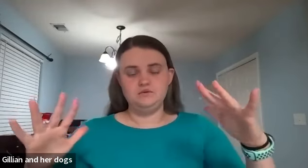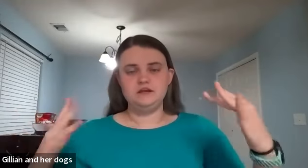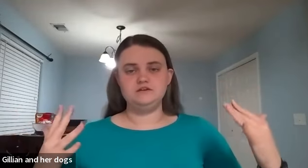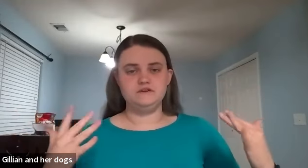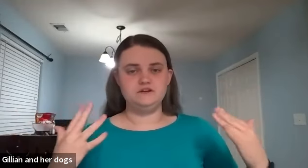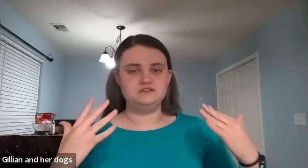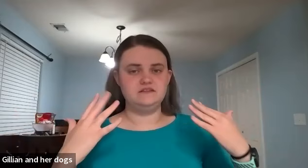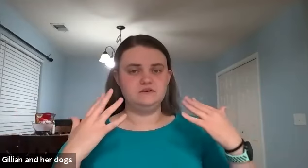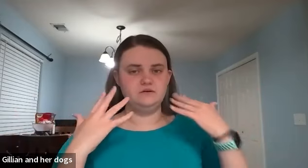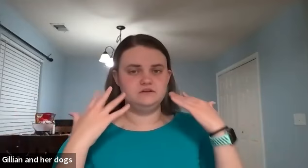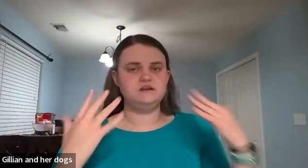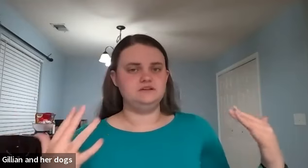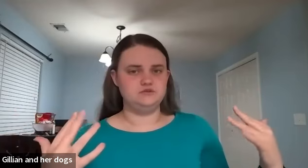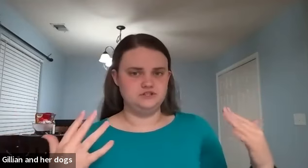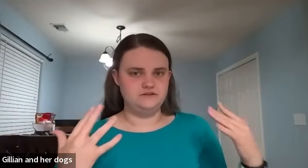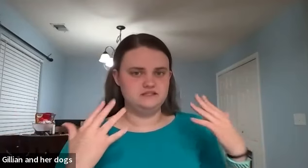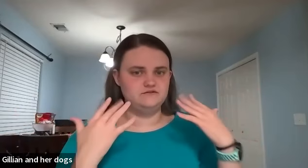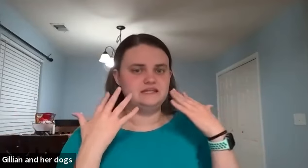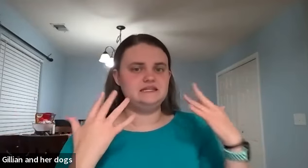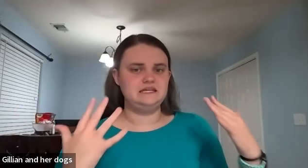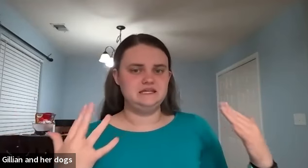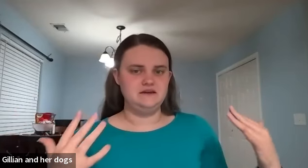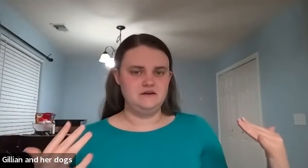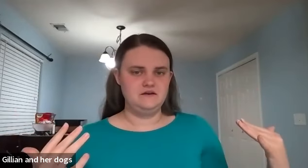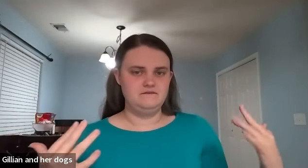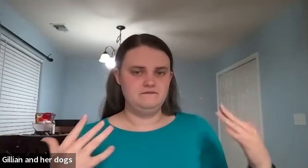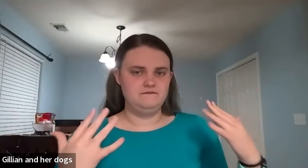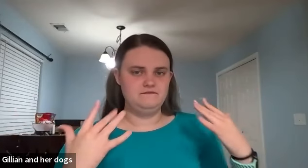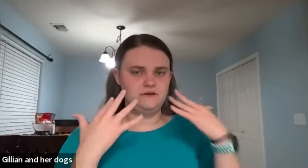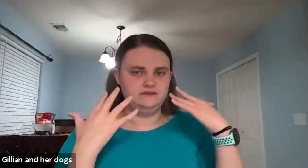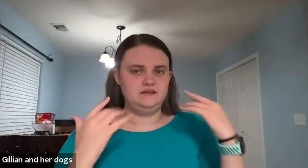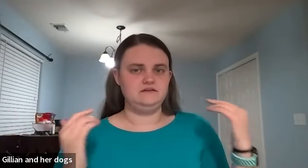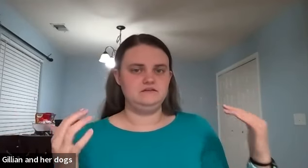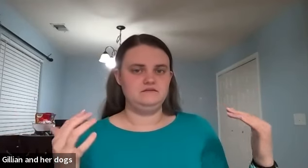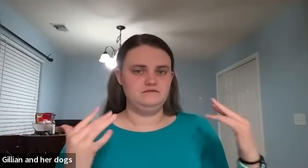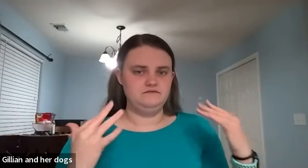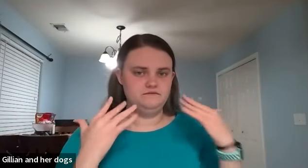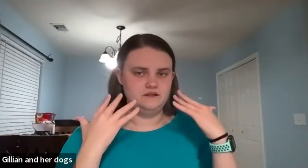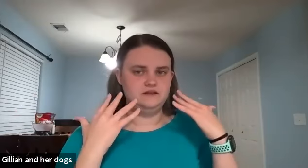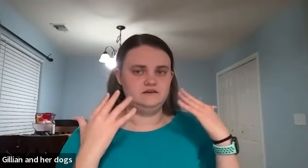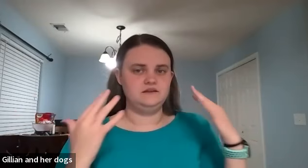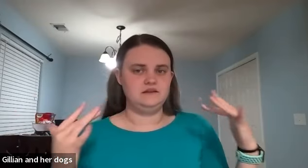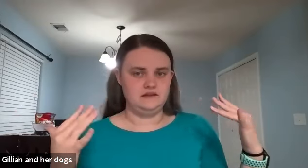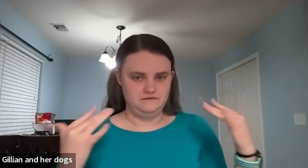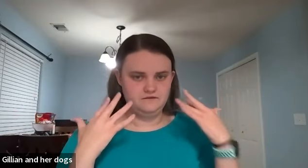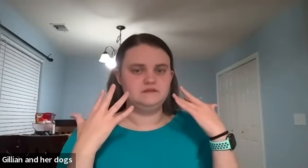you wiggle your fingers like they're coming towards your face friendly friendly friendly friendly